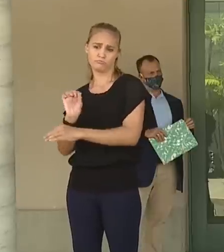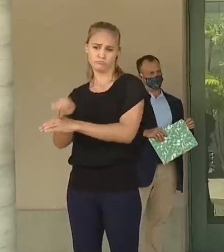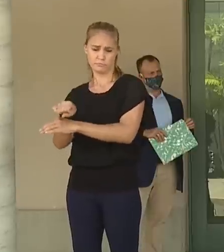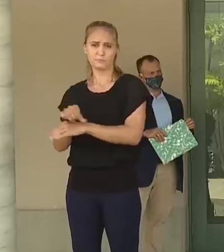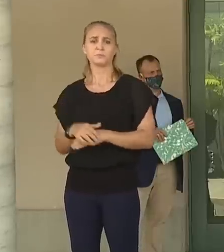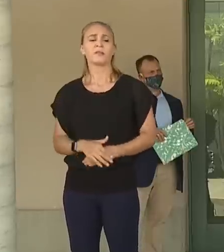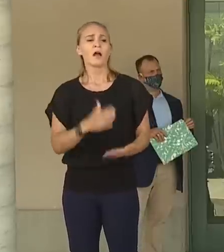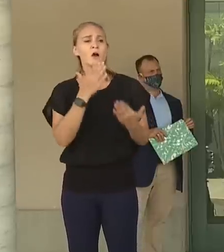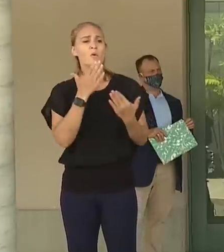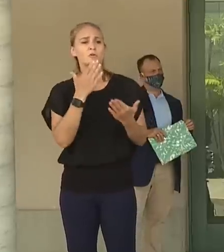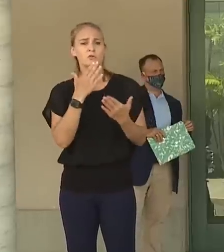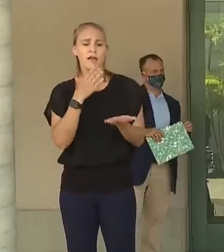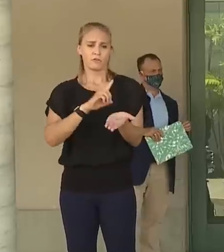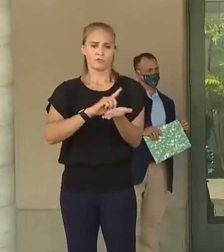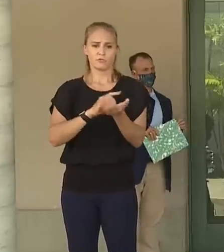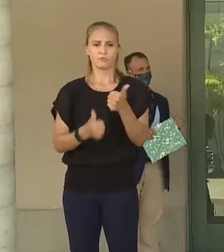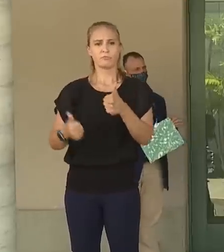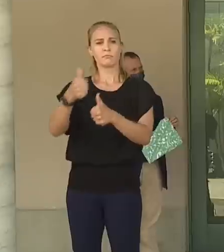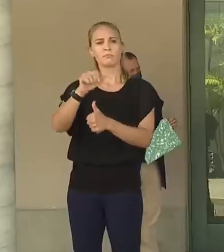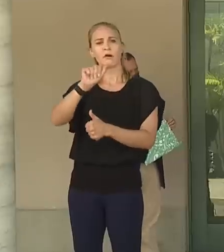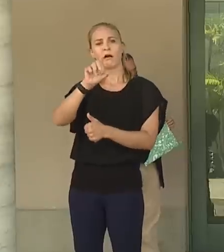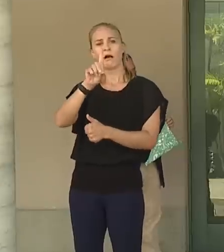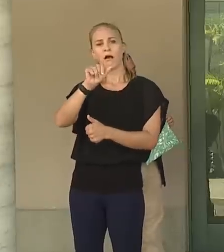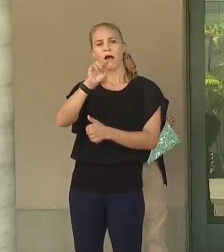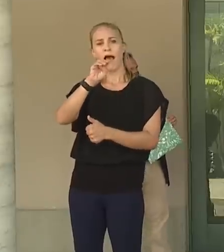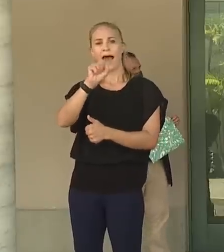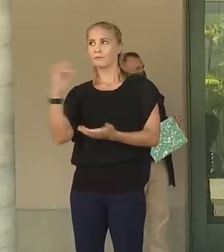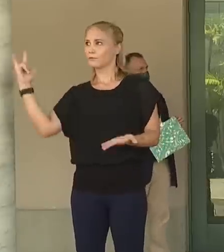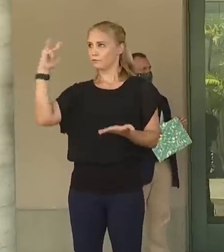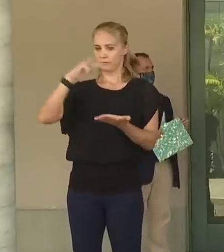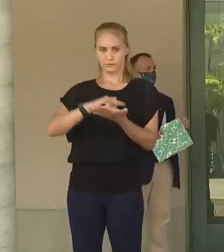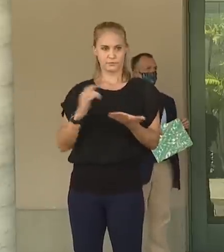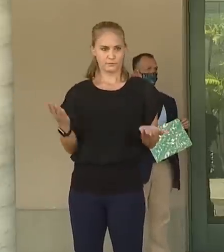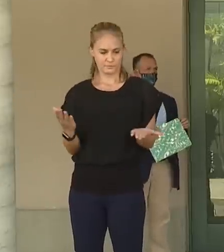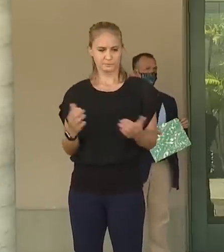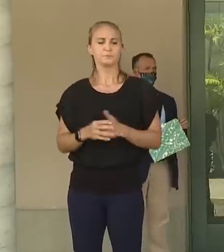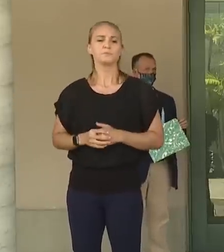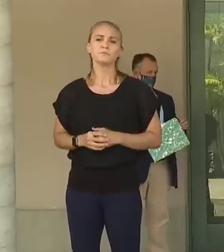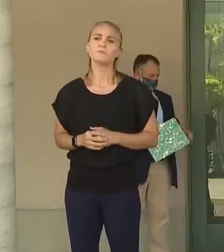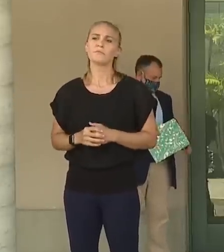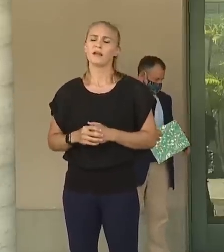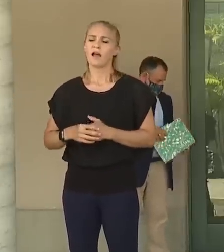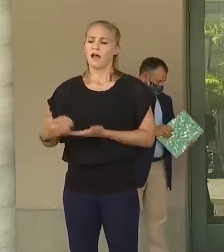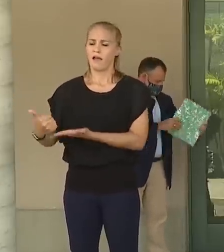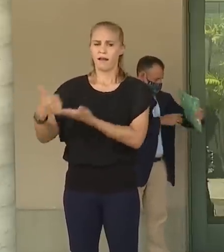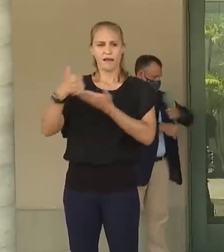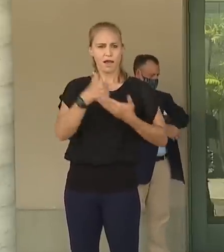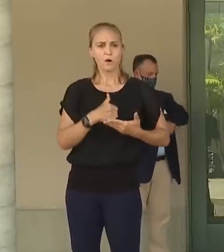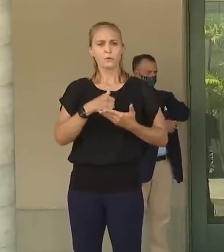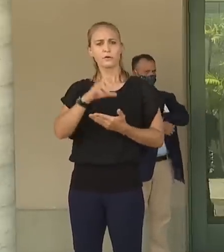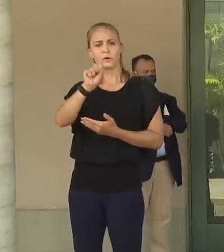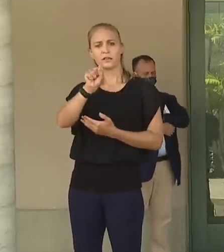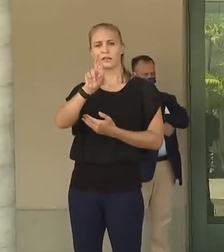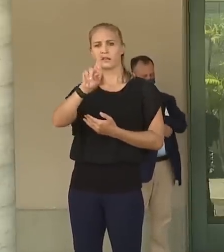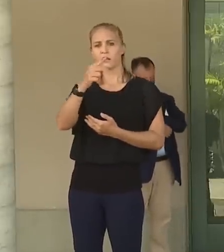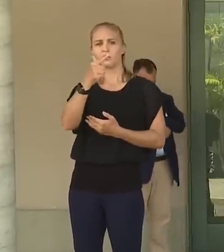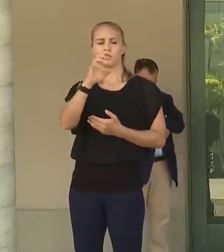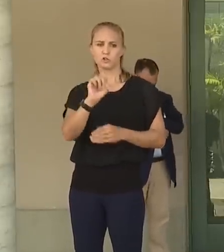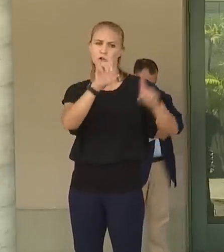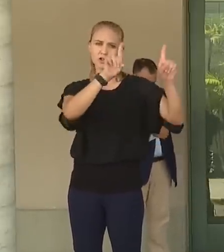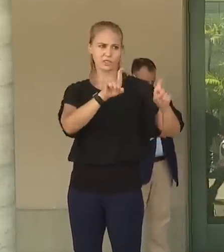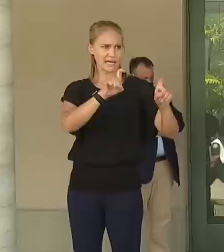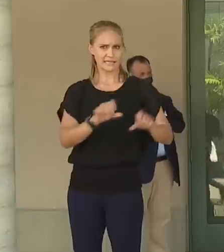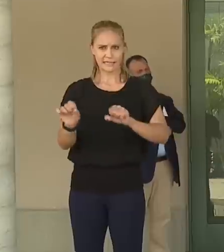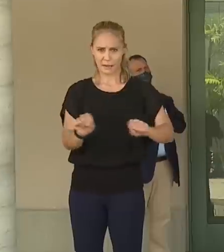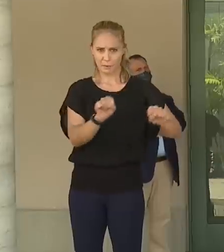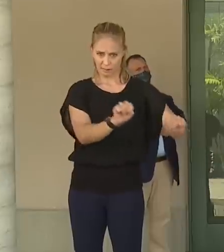Surgeon General Adams for being out here and for assisting with this surge capacity, surge testing